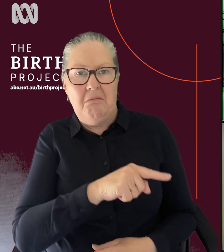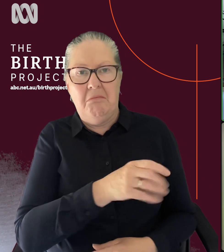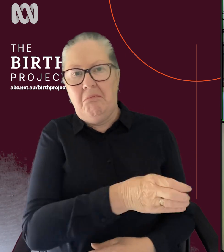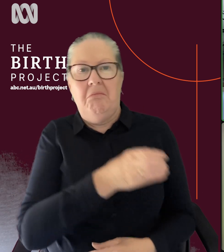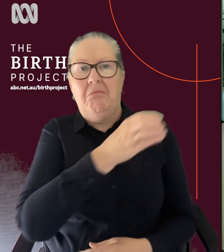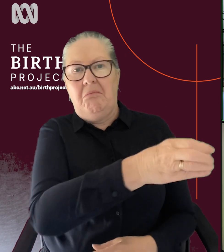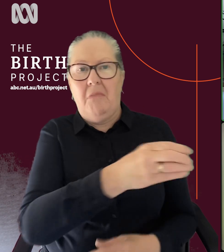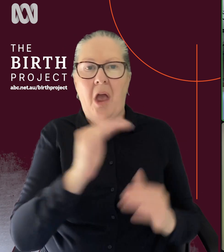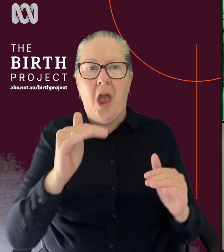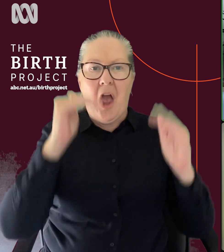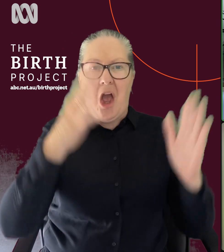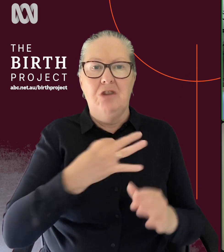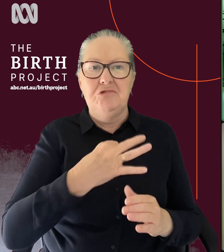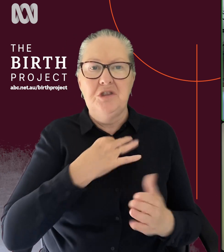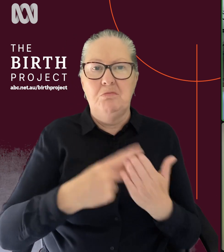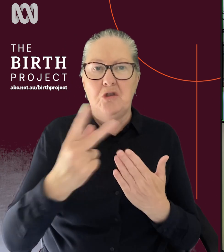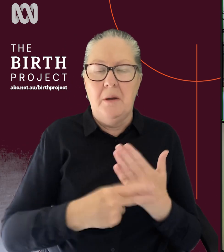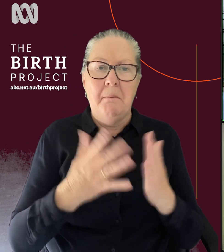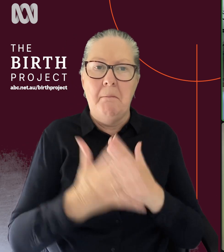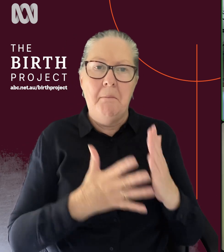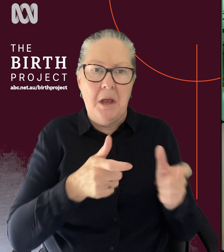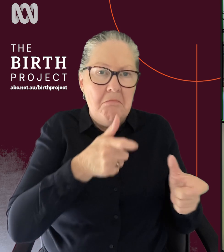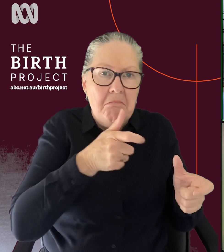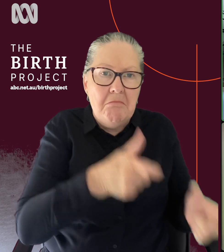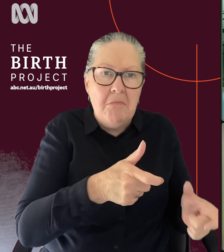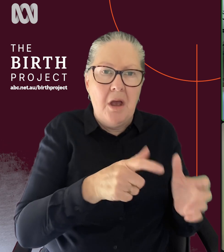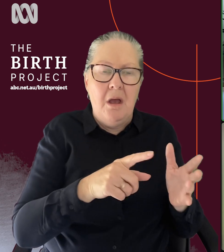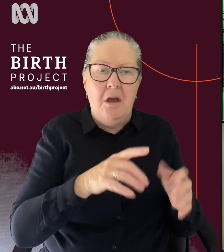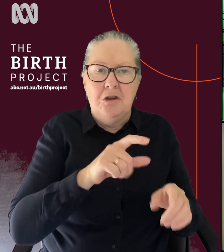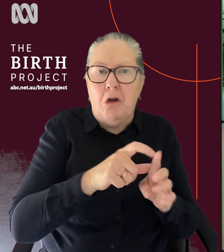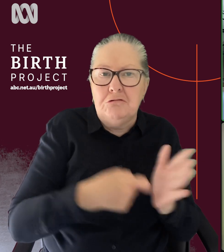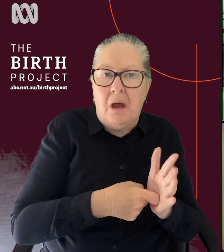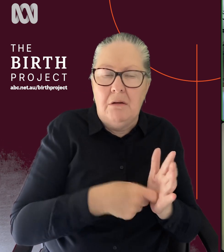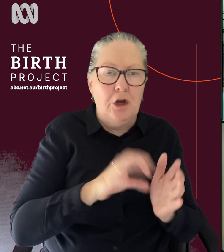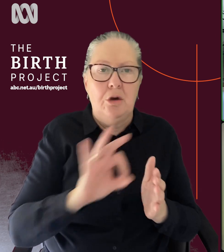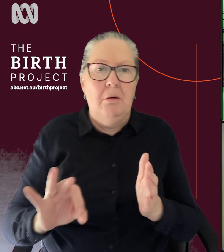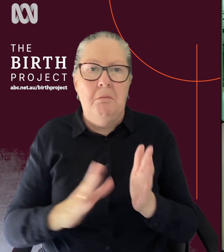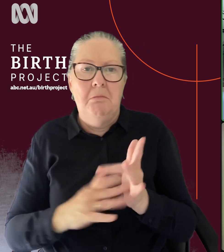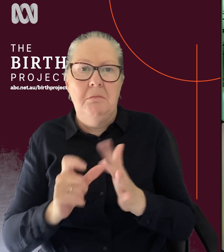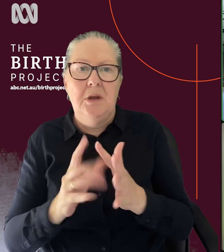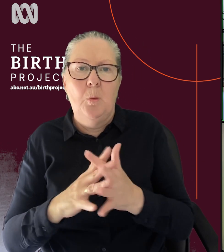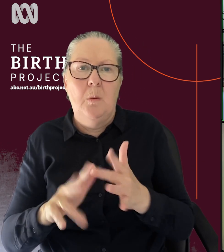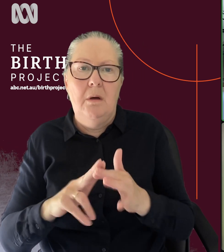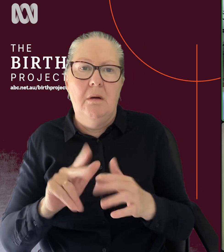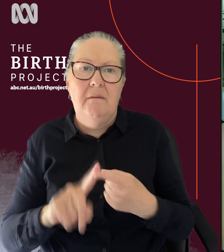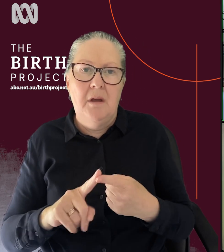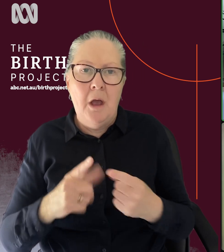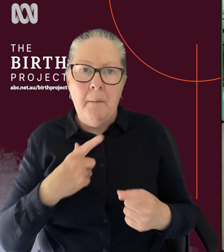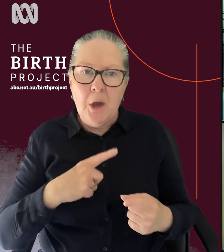high risk program where they are managed by an OB rather than a midwife, um, you know, and just because their BMI